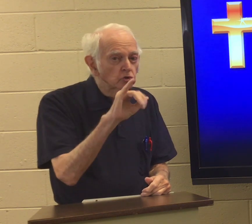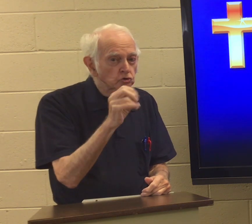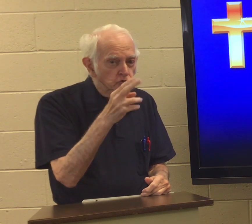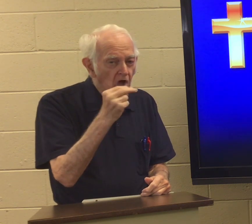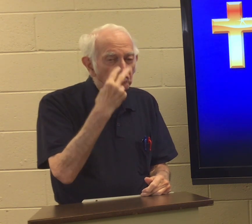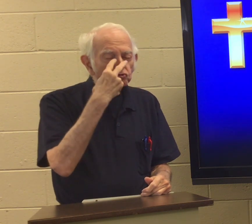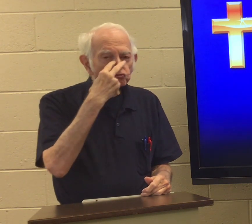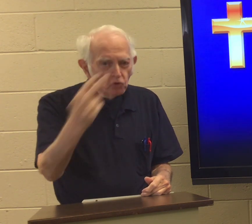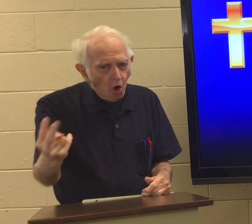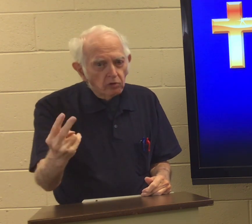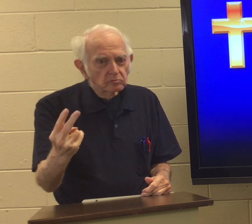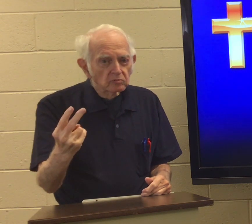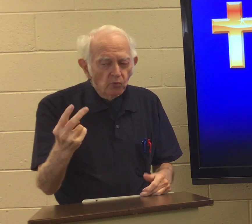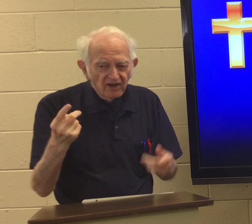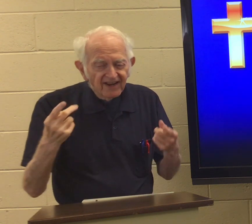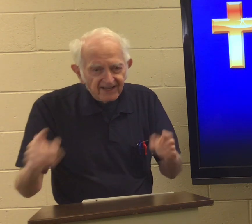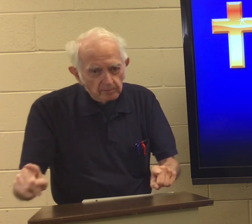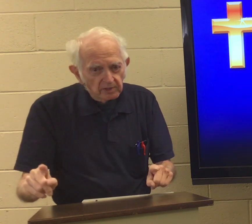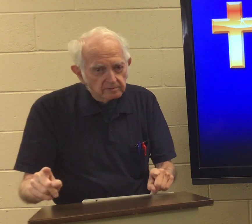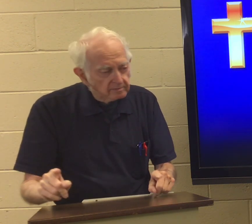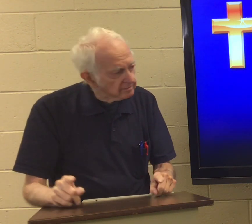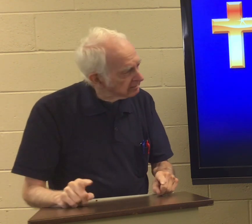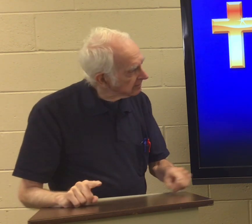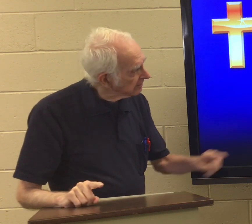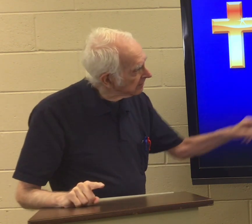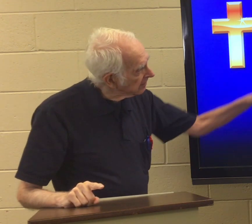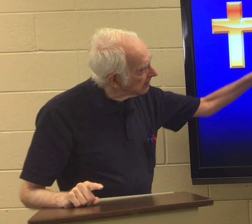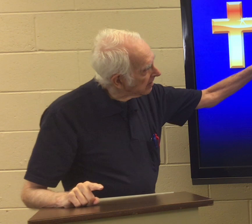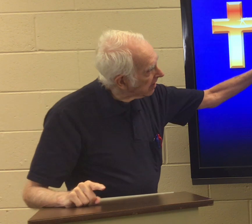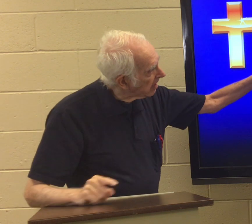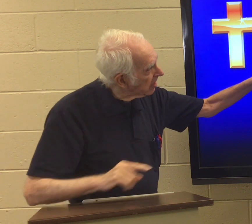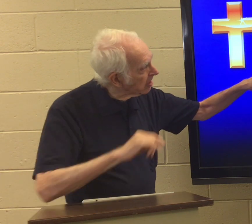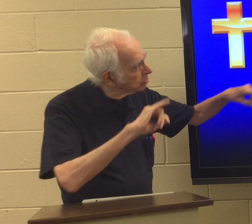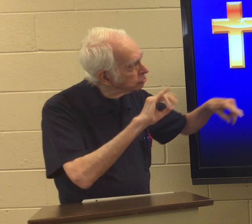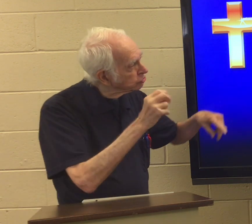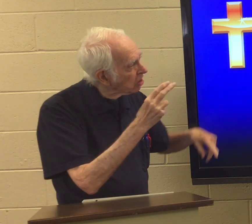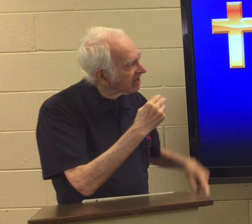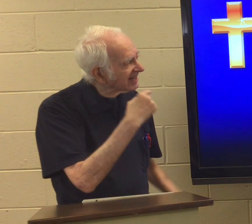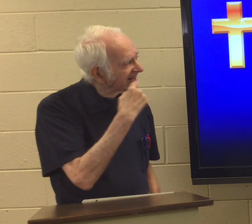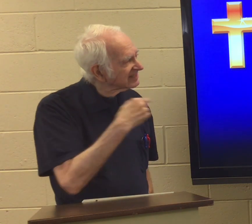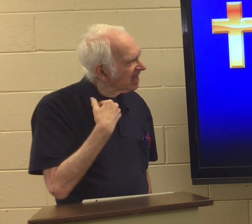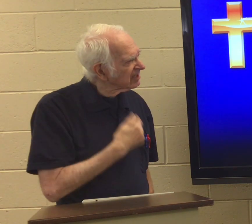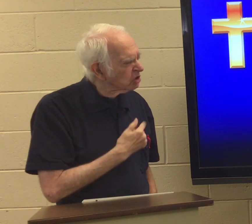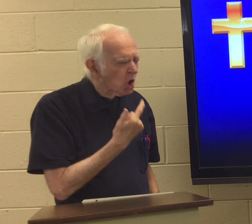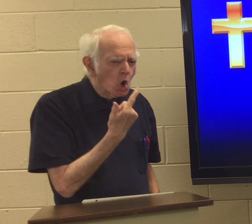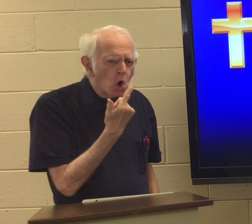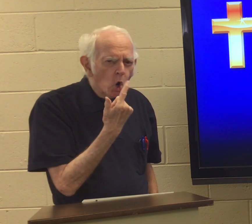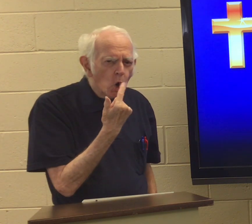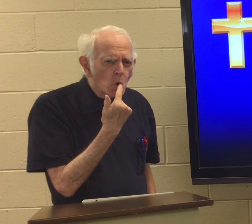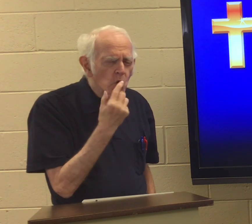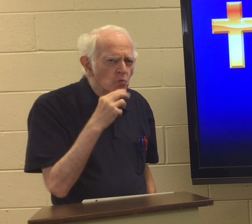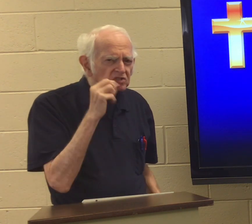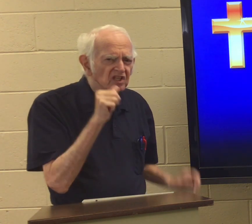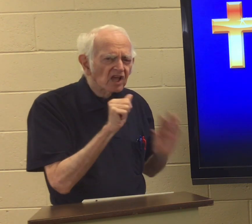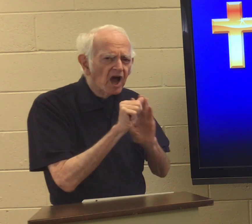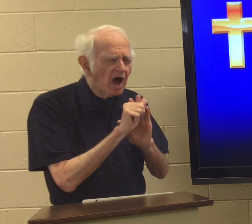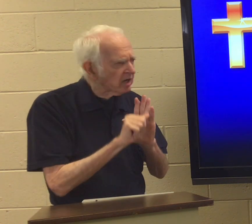John saw what happened. John tells us who was the